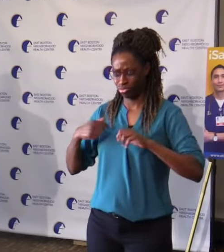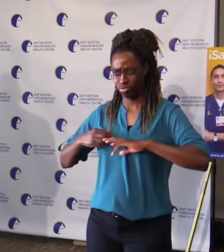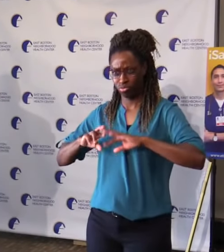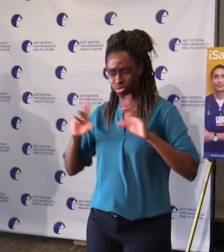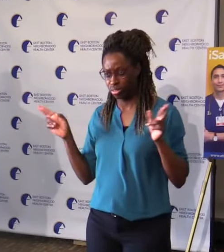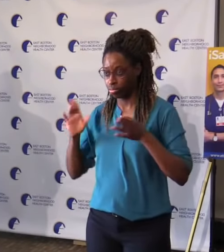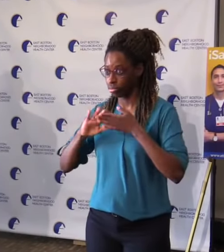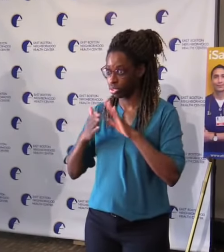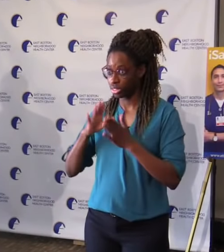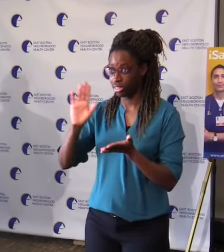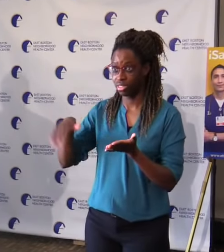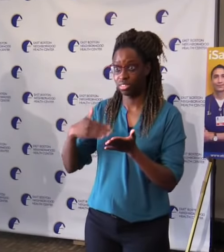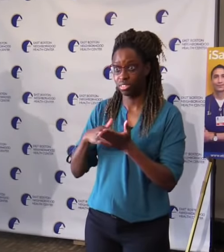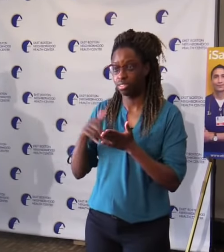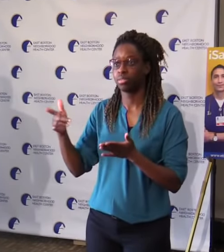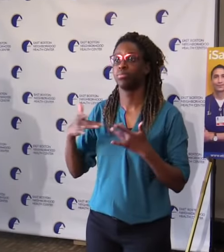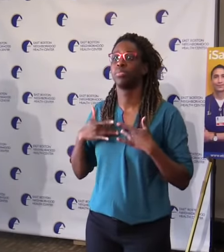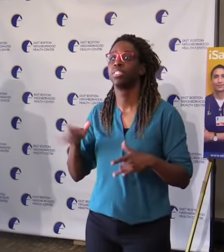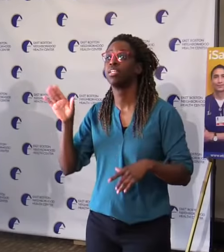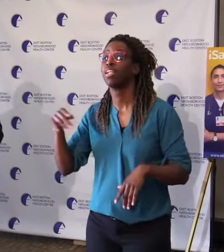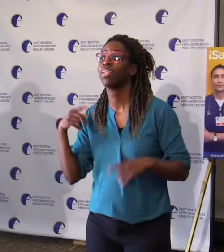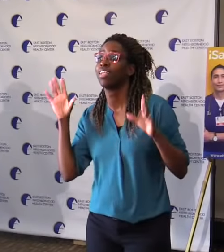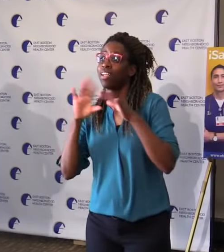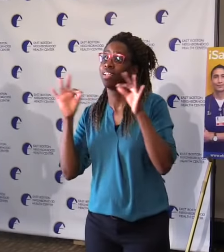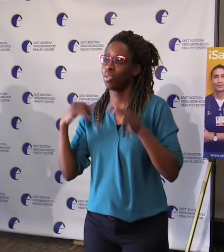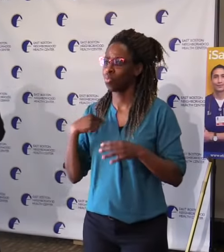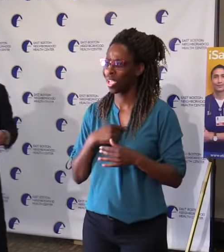go. And we're fired up and ready to go. Thank you.